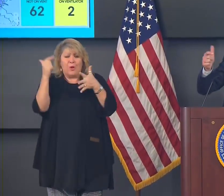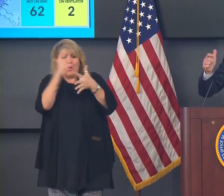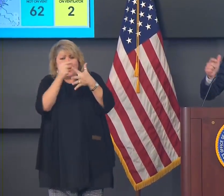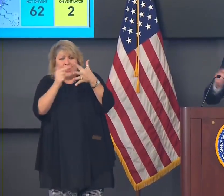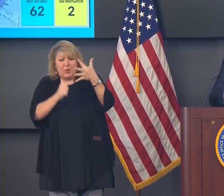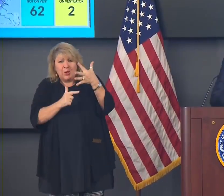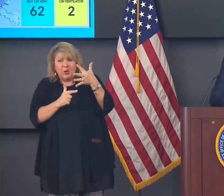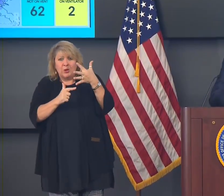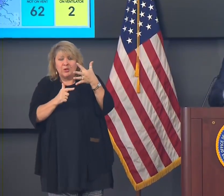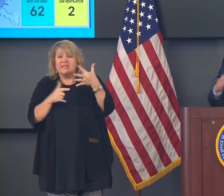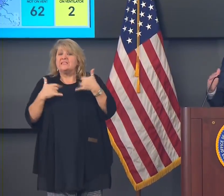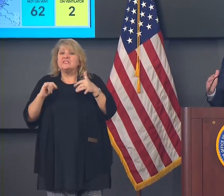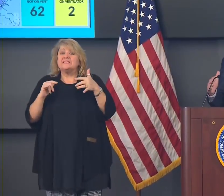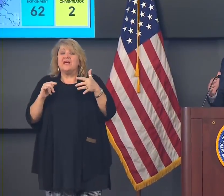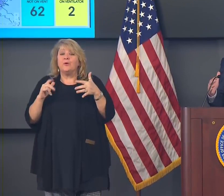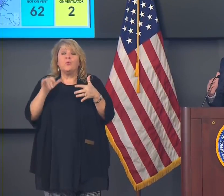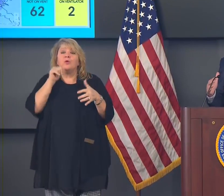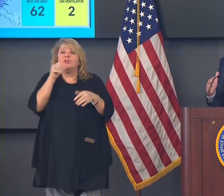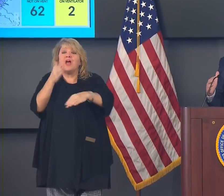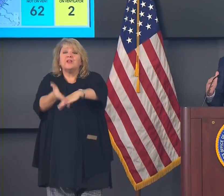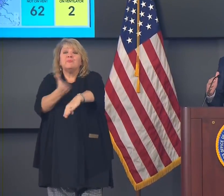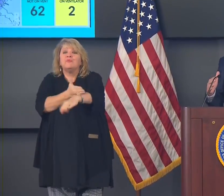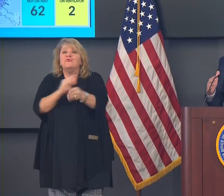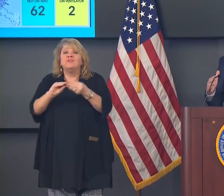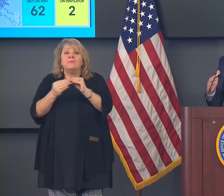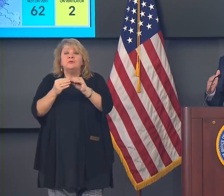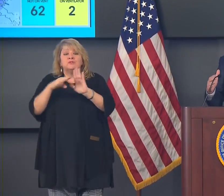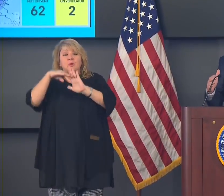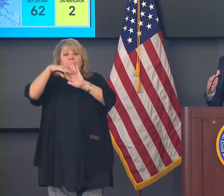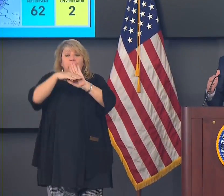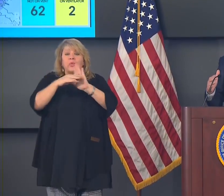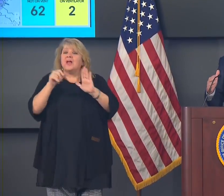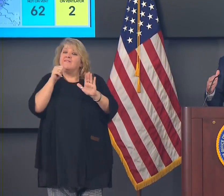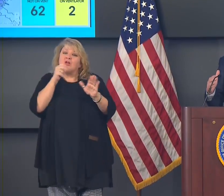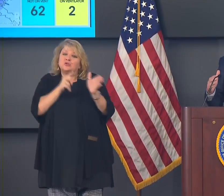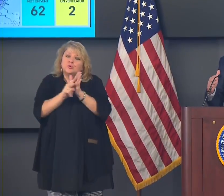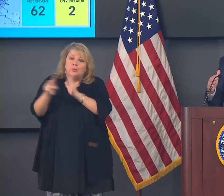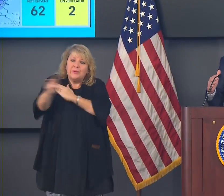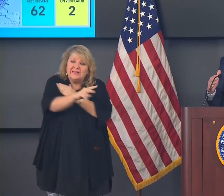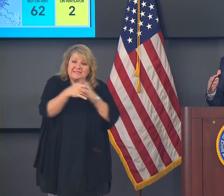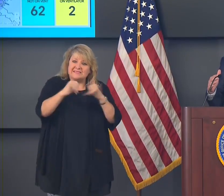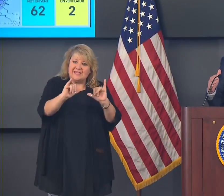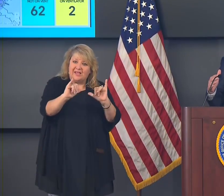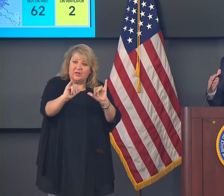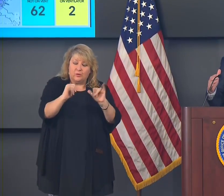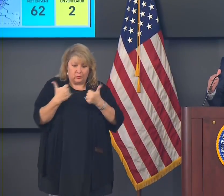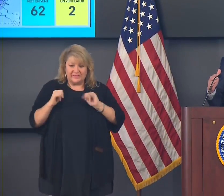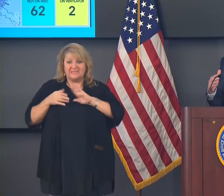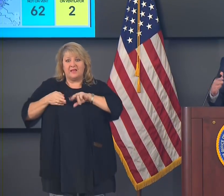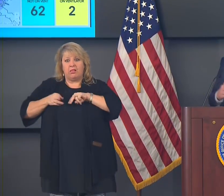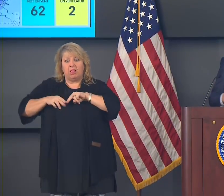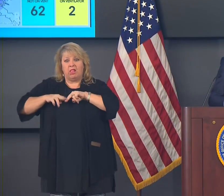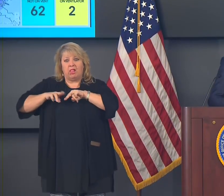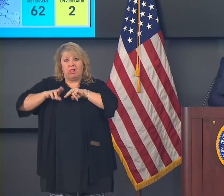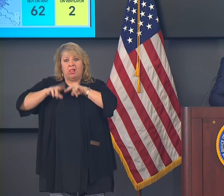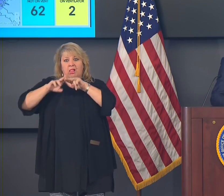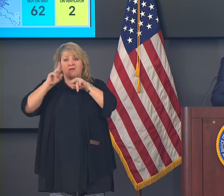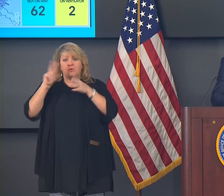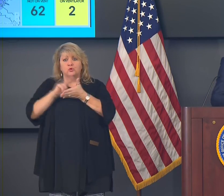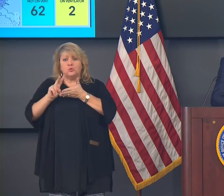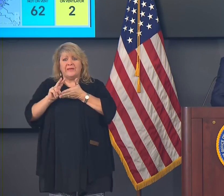you're still two weeks from seeing an improvement in your numbers. And so while we have every hope and expectation